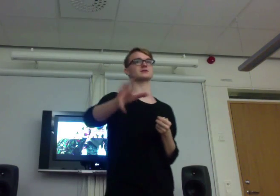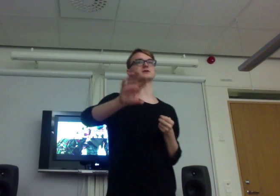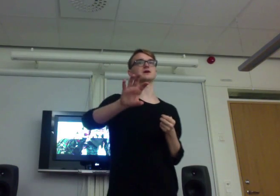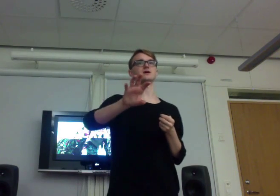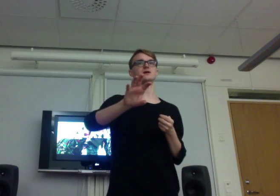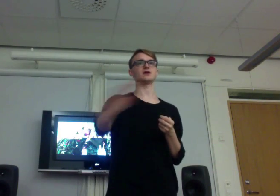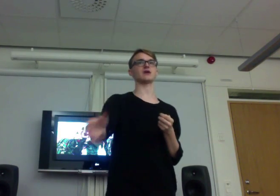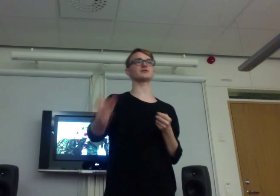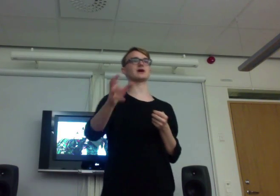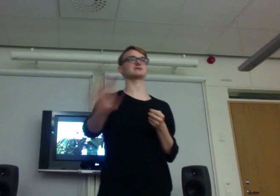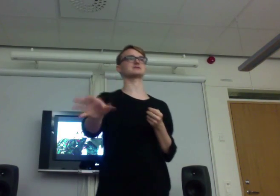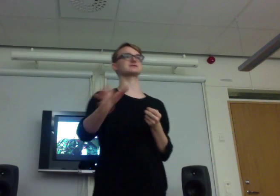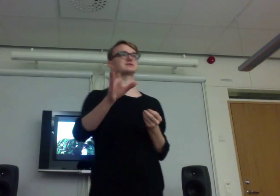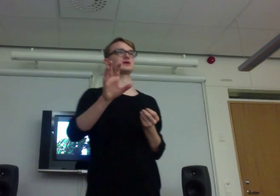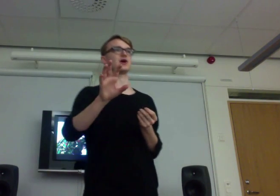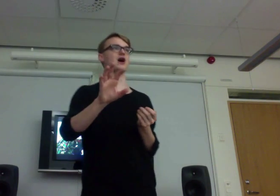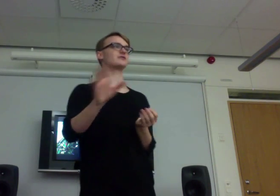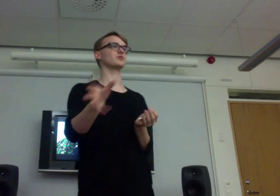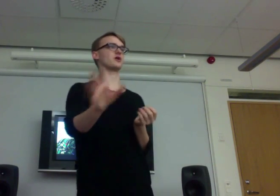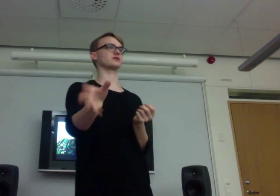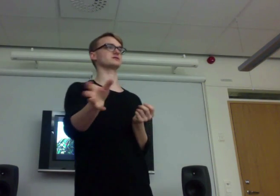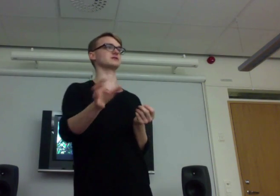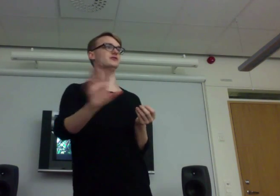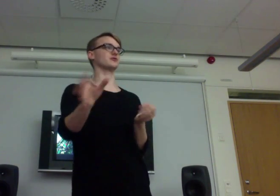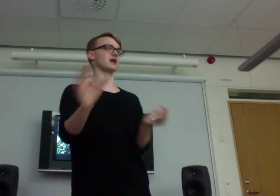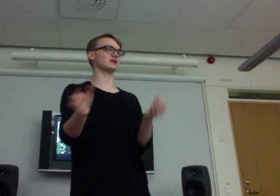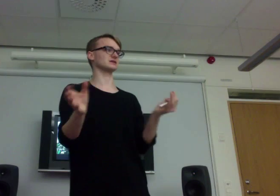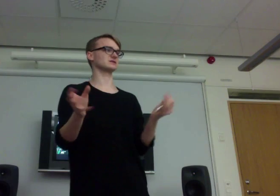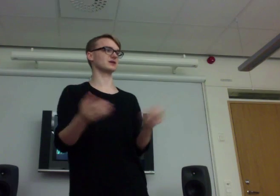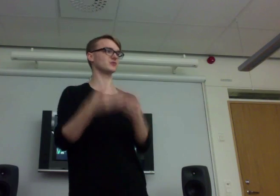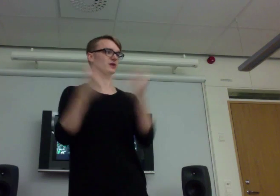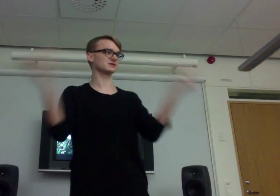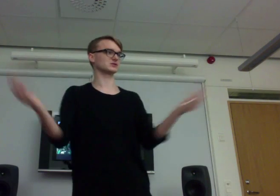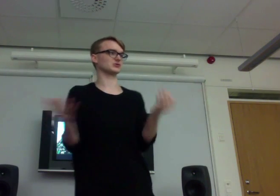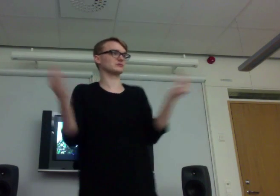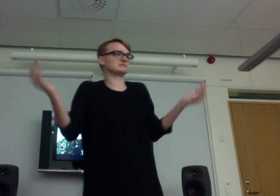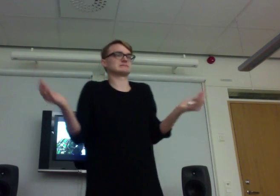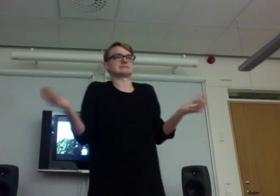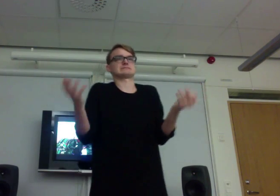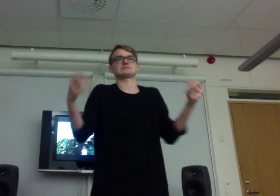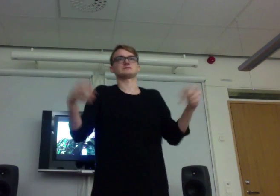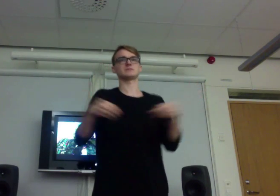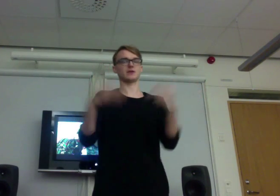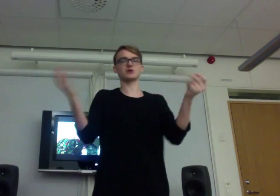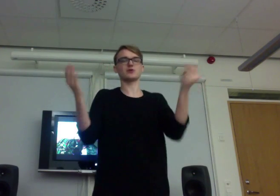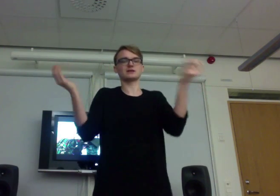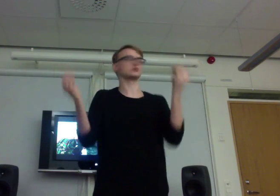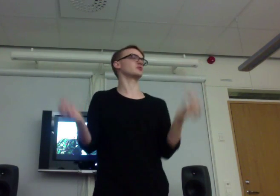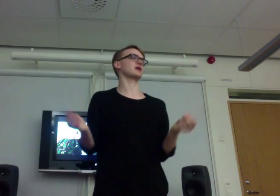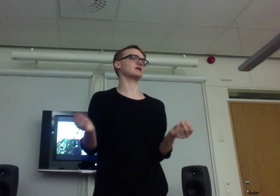Other kinds, other worlds, other realities, Other ways to, yeah, we create new realities.